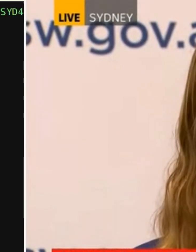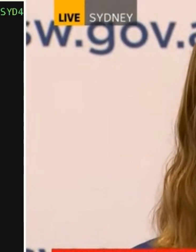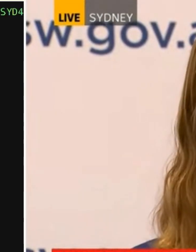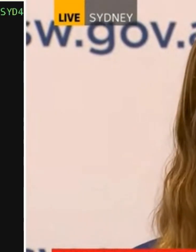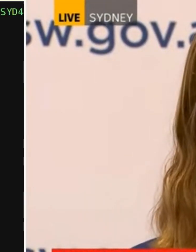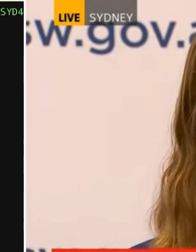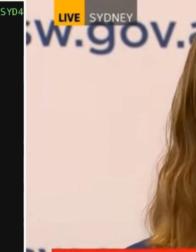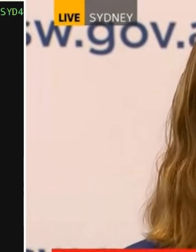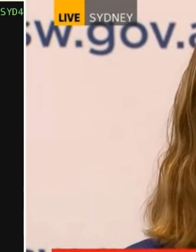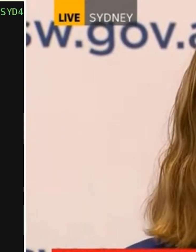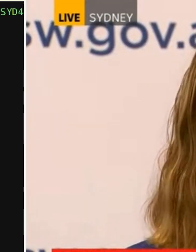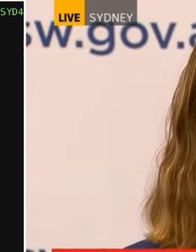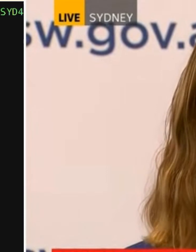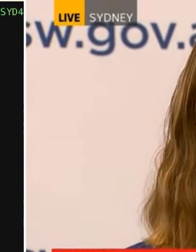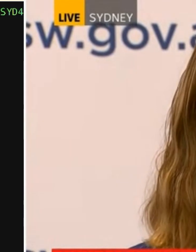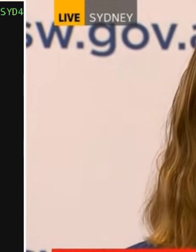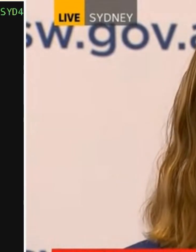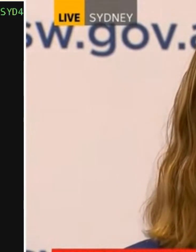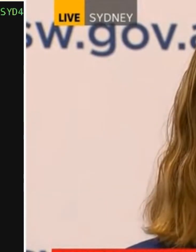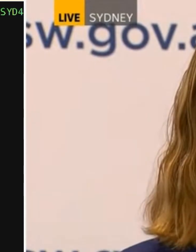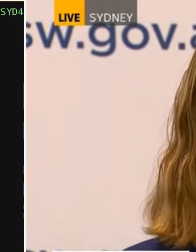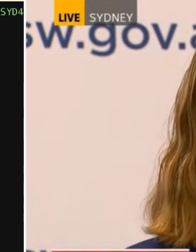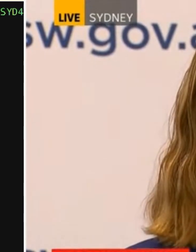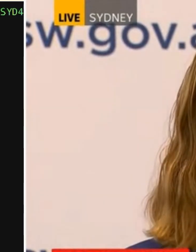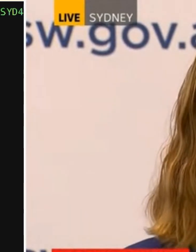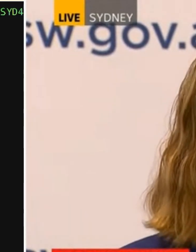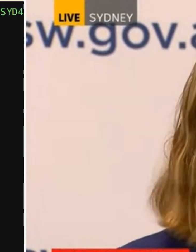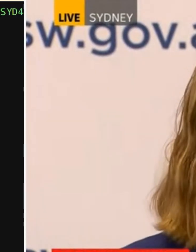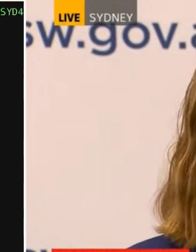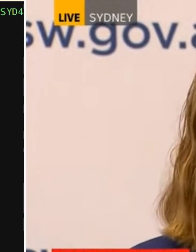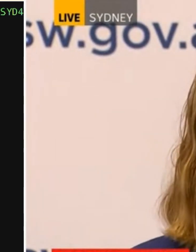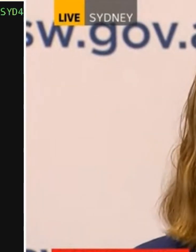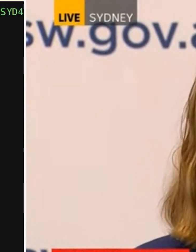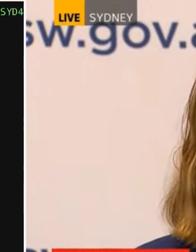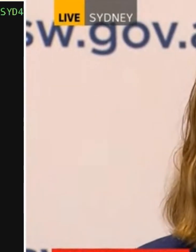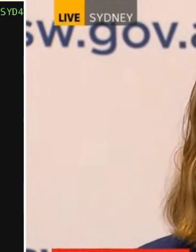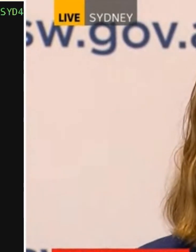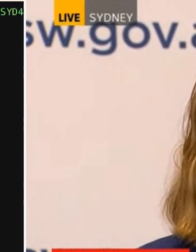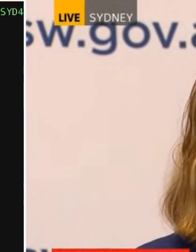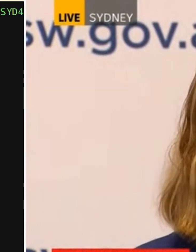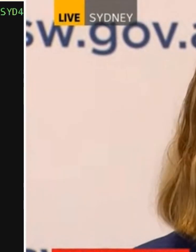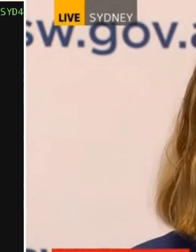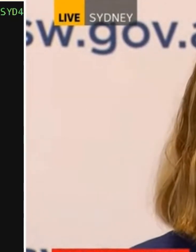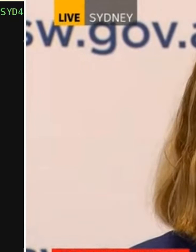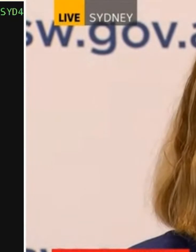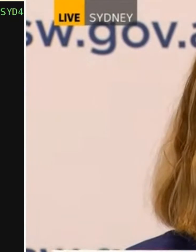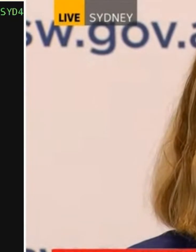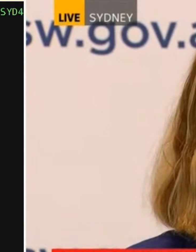Just Don Want That Complacency To Set In The Rest Of Sydney And Greater New South Wales So